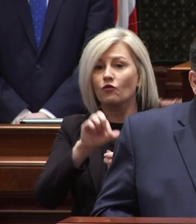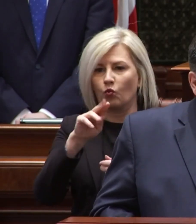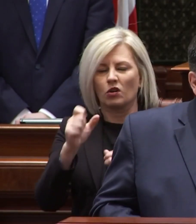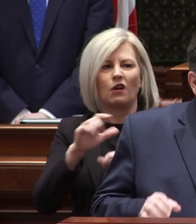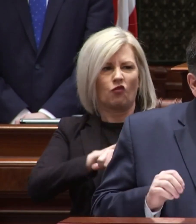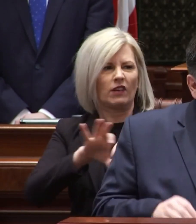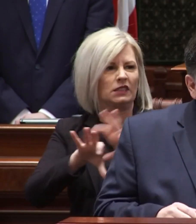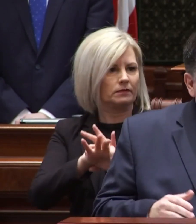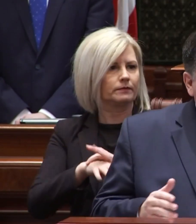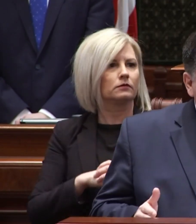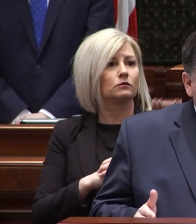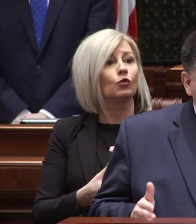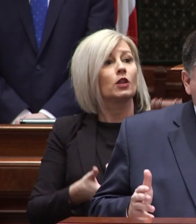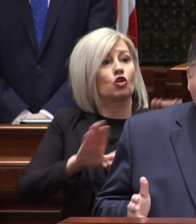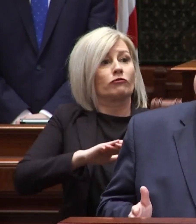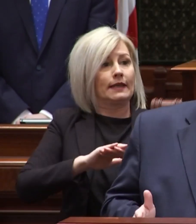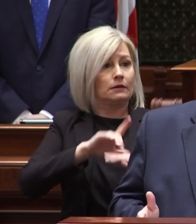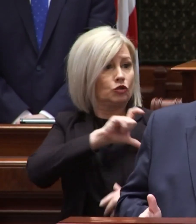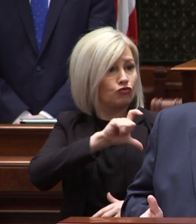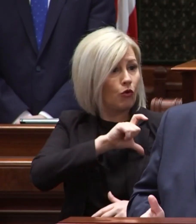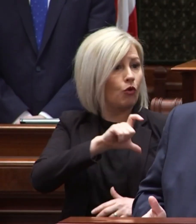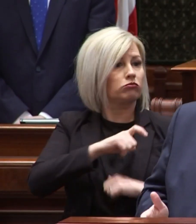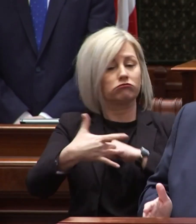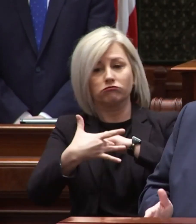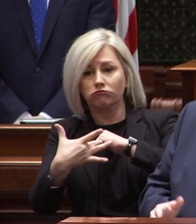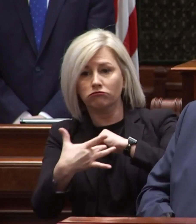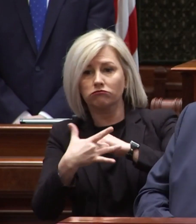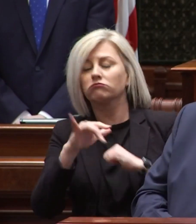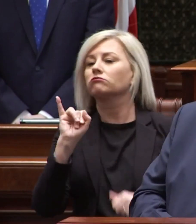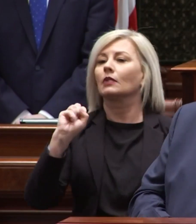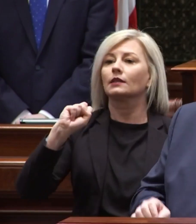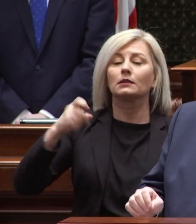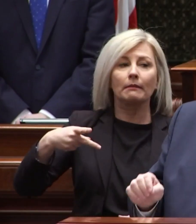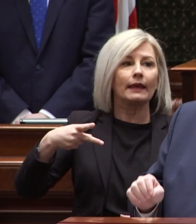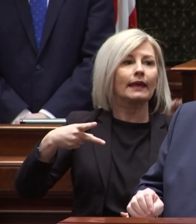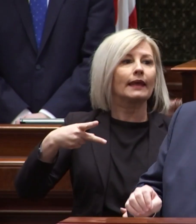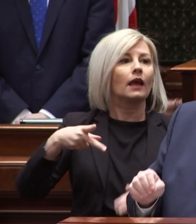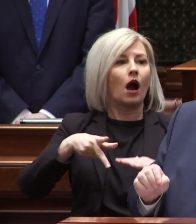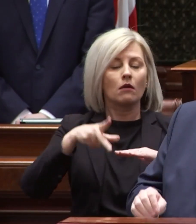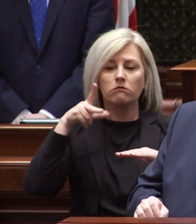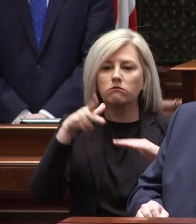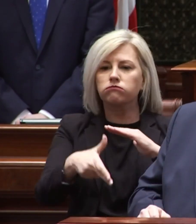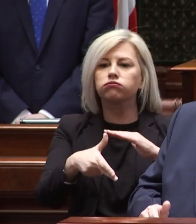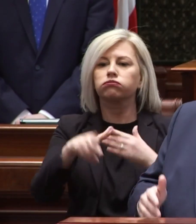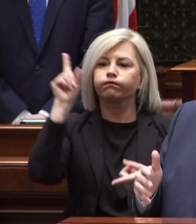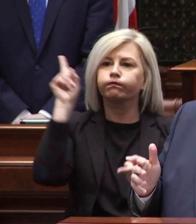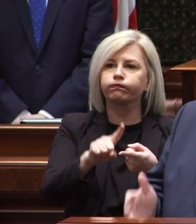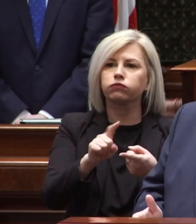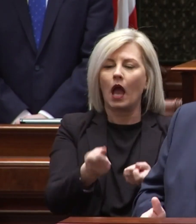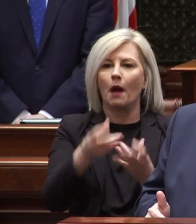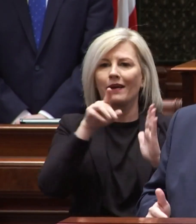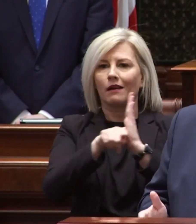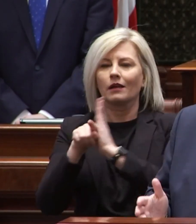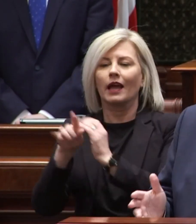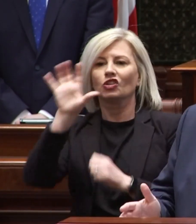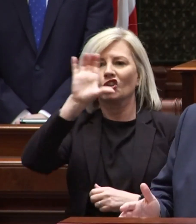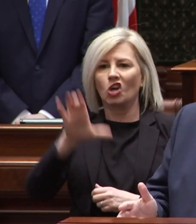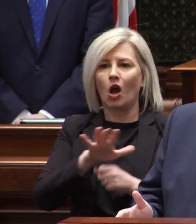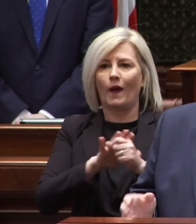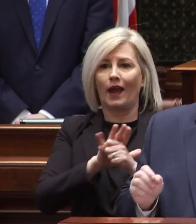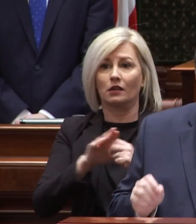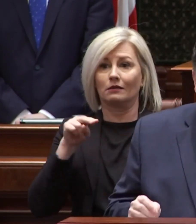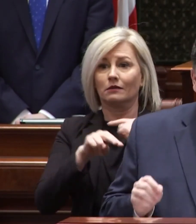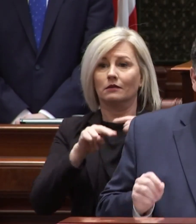arrested with increased patrols and technology illinois state police cut the number of homicides on chicago area